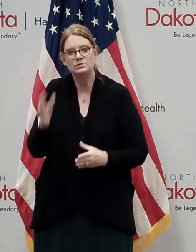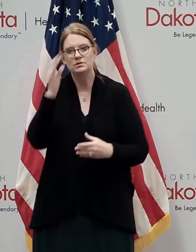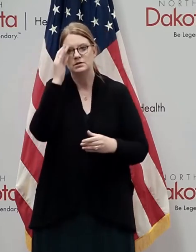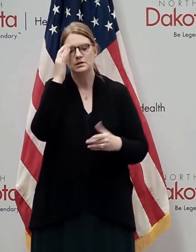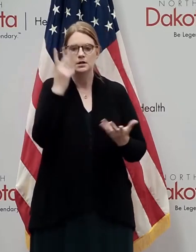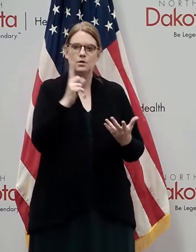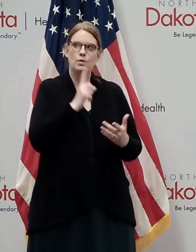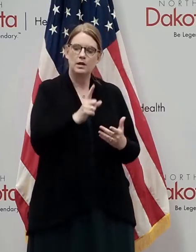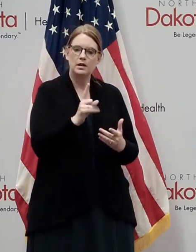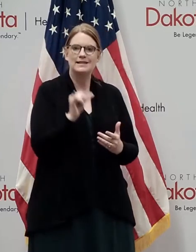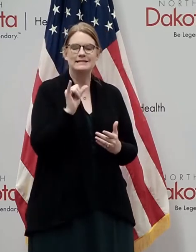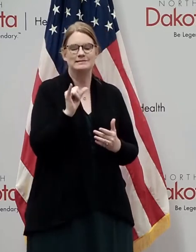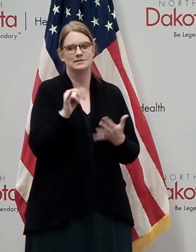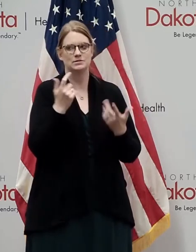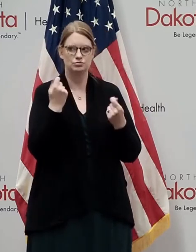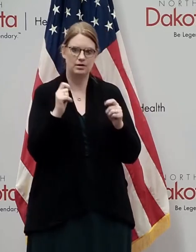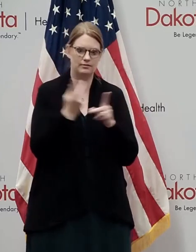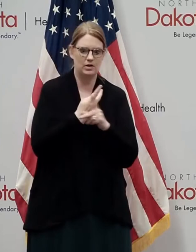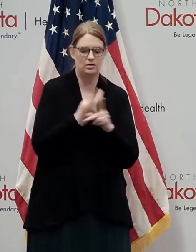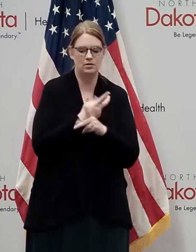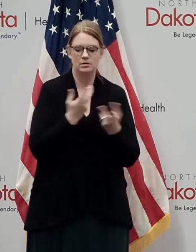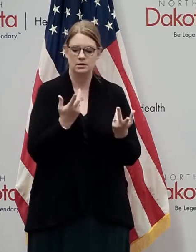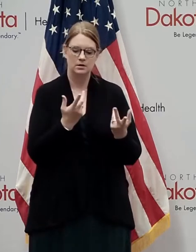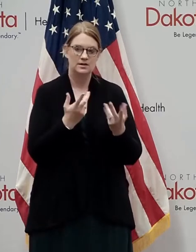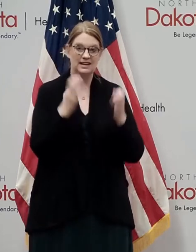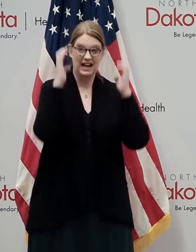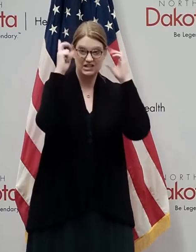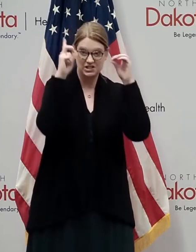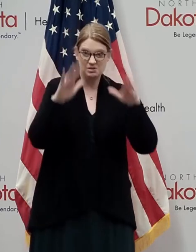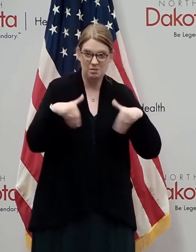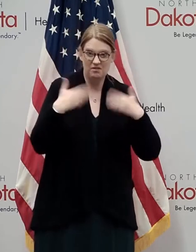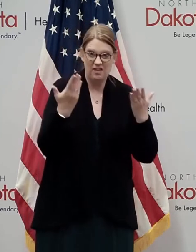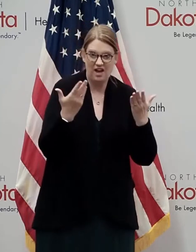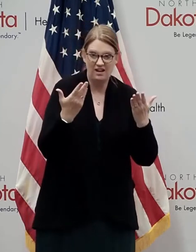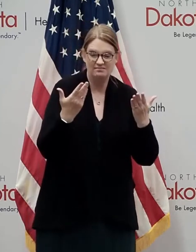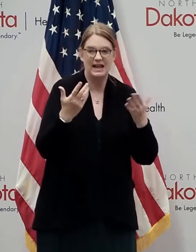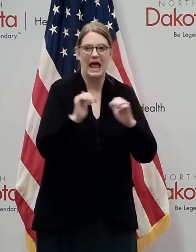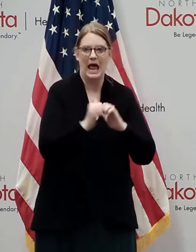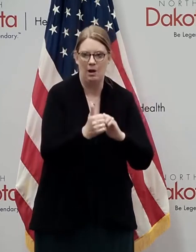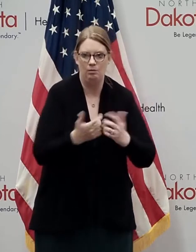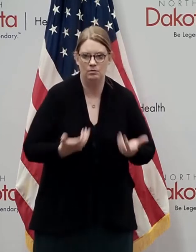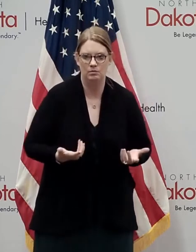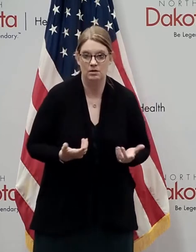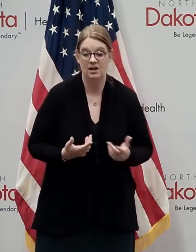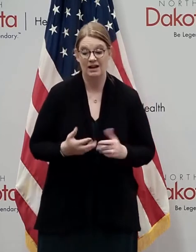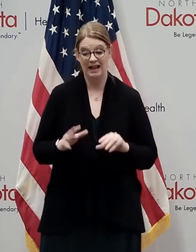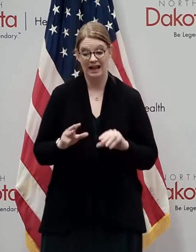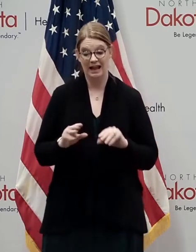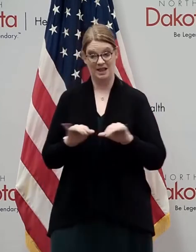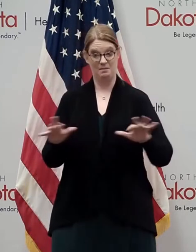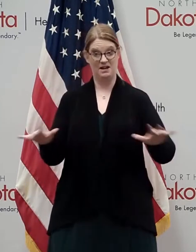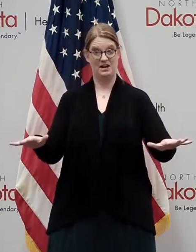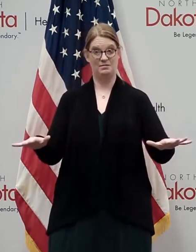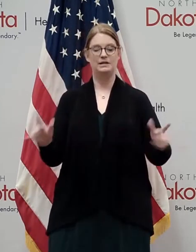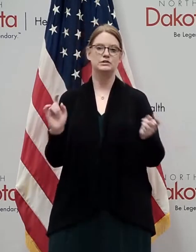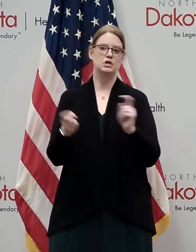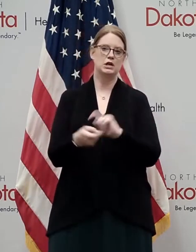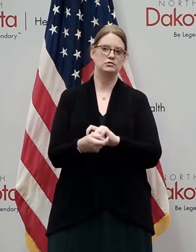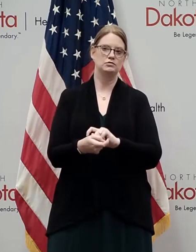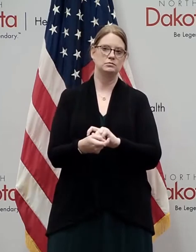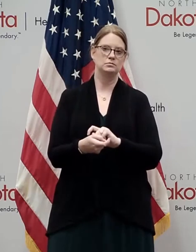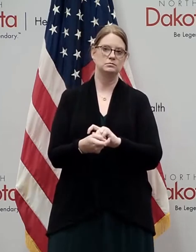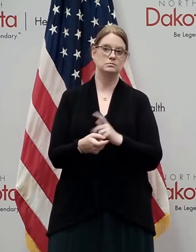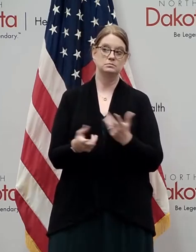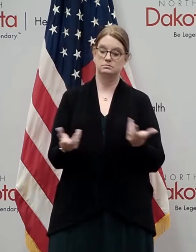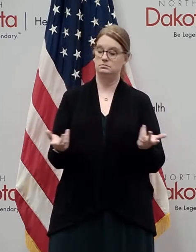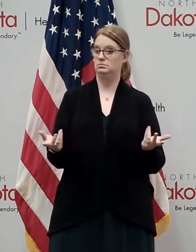growing in terms of how do we deliver education during a pandemic. And the pandemic has changed the delivery of education as we know it. And it's going